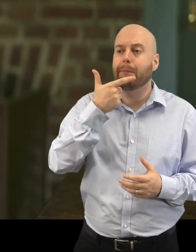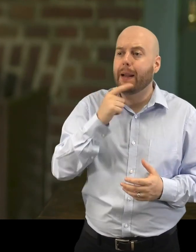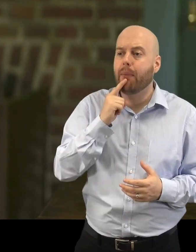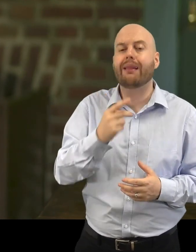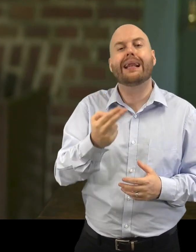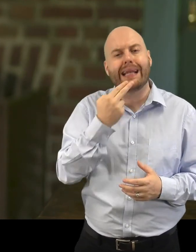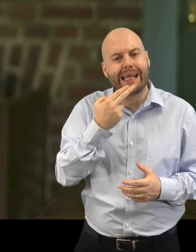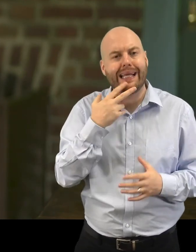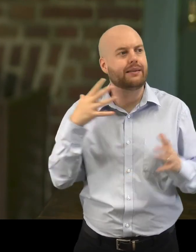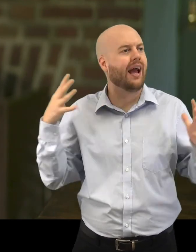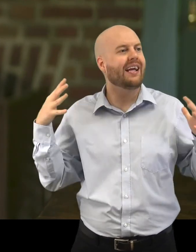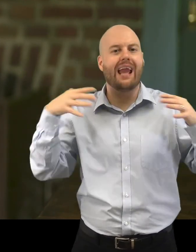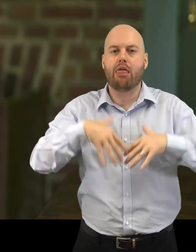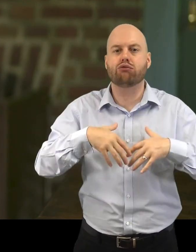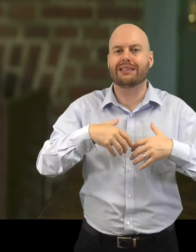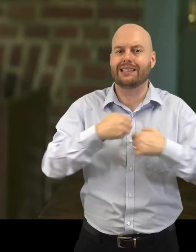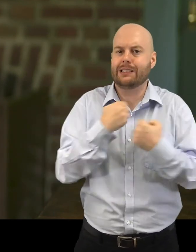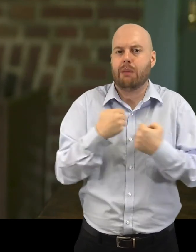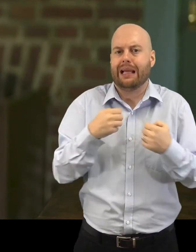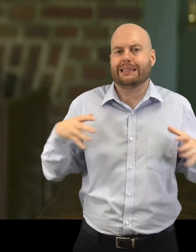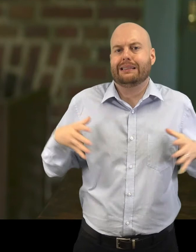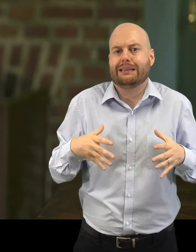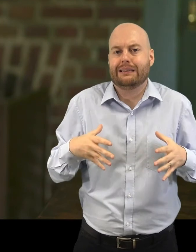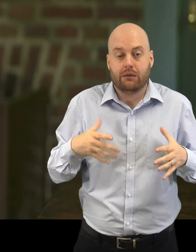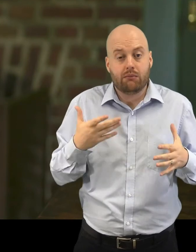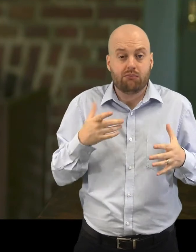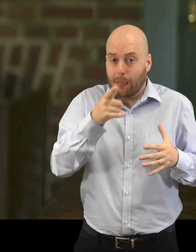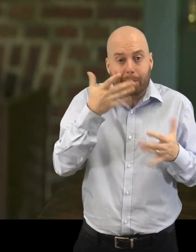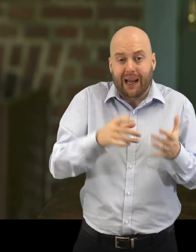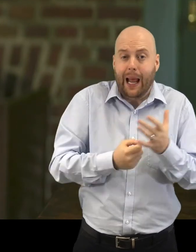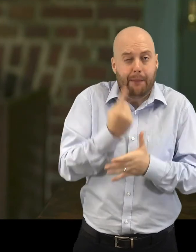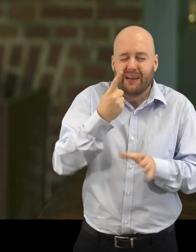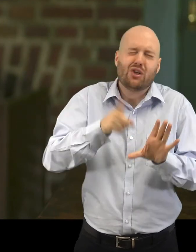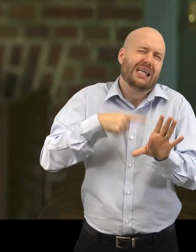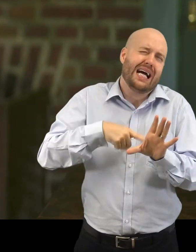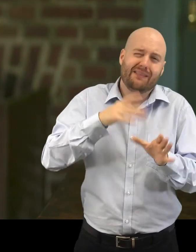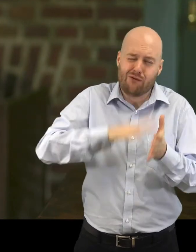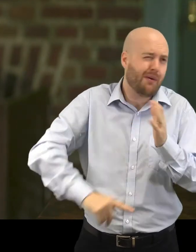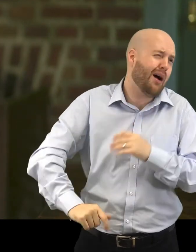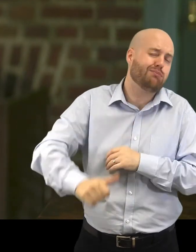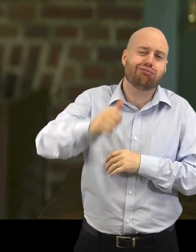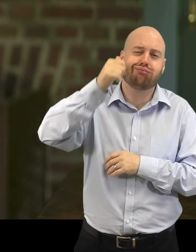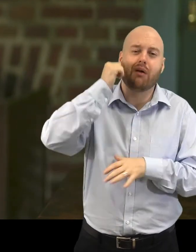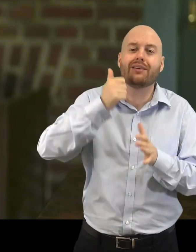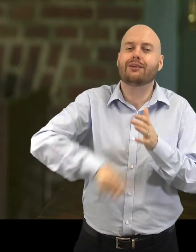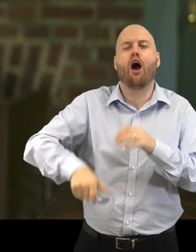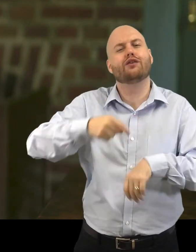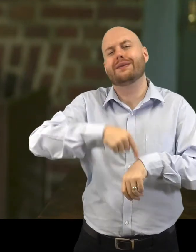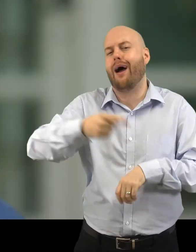need gathering places. They have since the beginning of time. And gathering